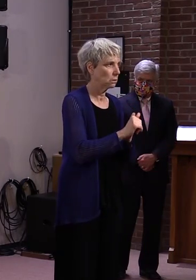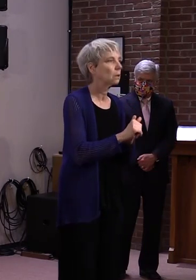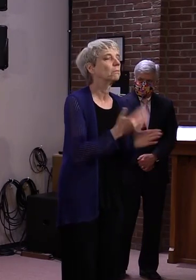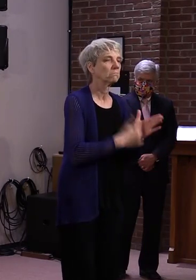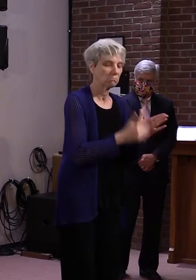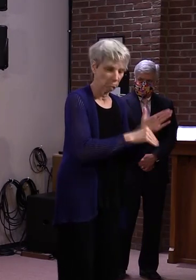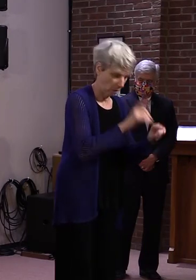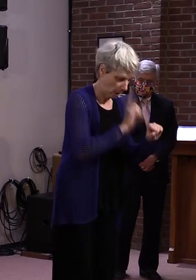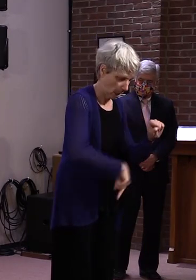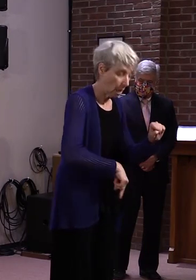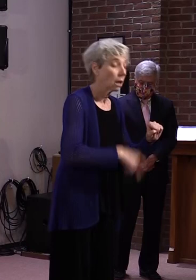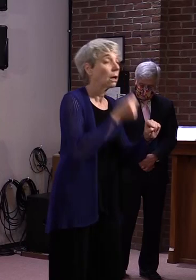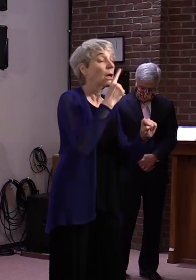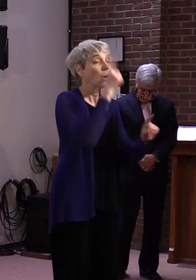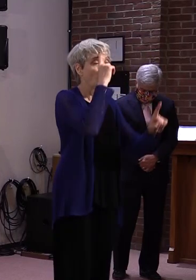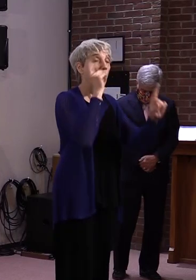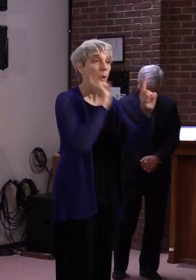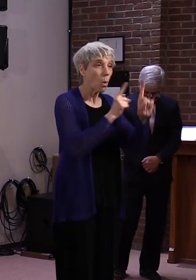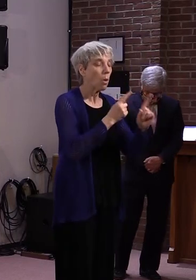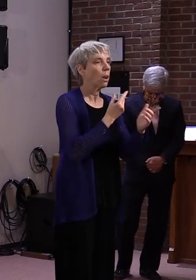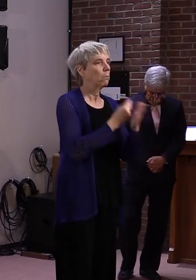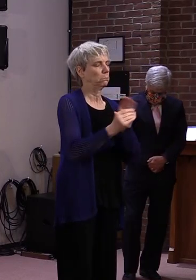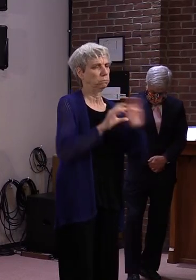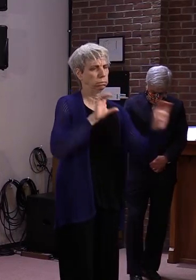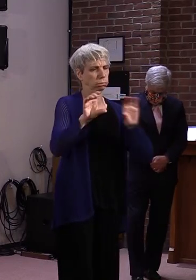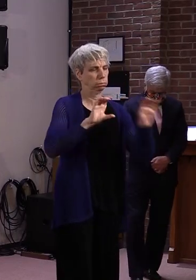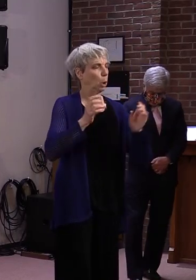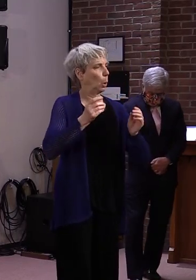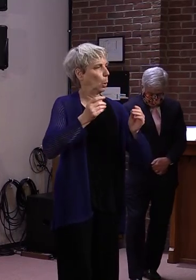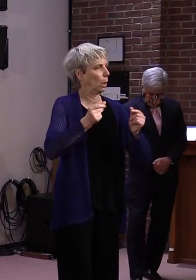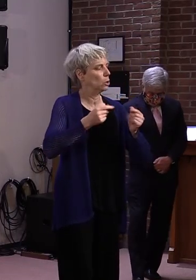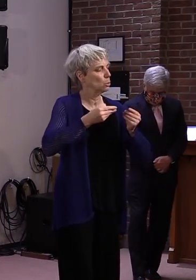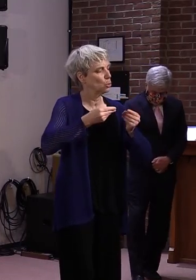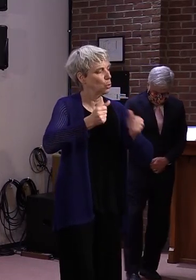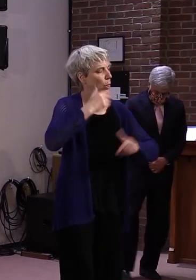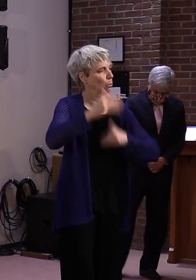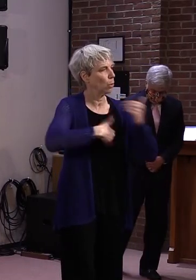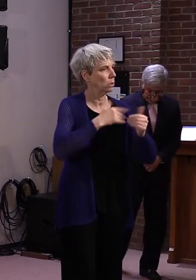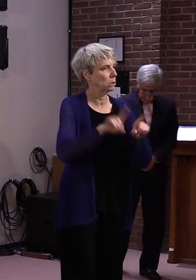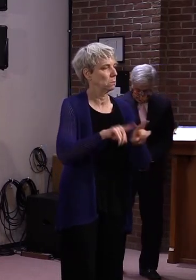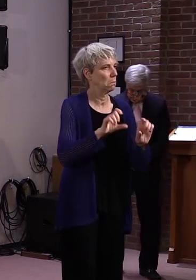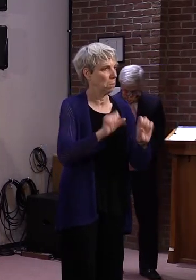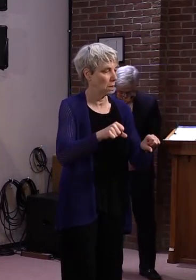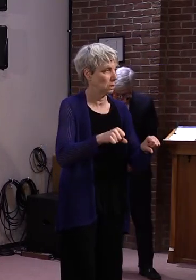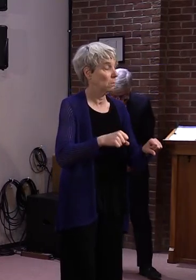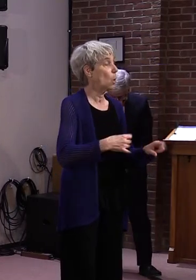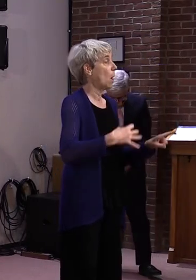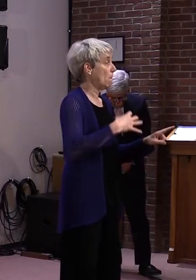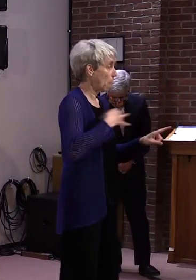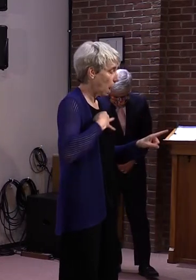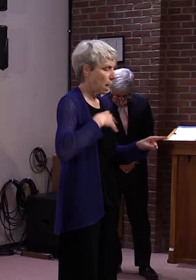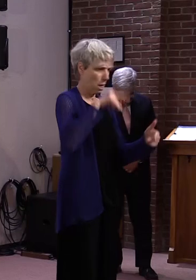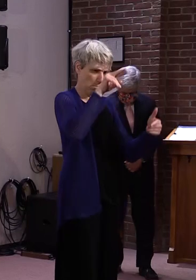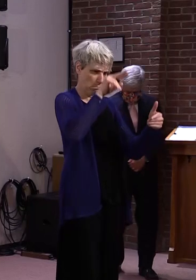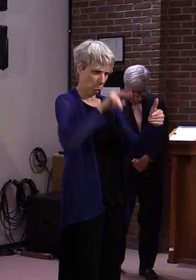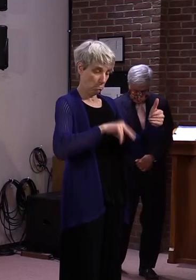It is our goal to distribute these funds as quickly and as seamlessly as possible within weeks of an approved application.